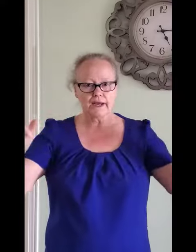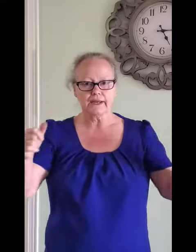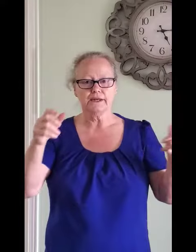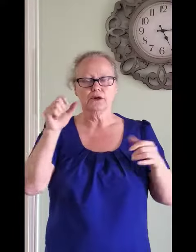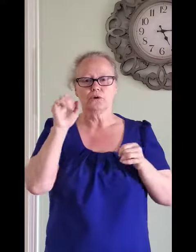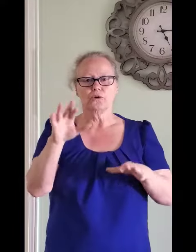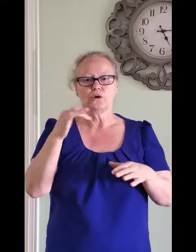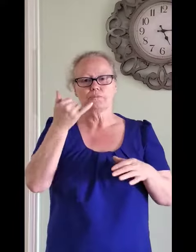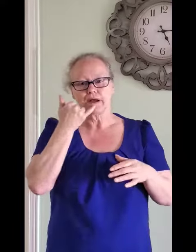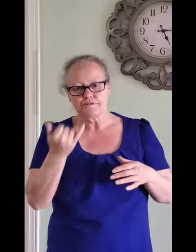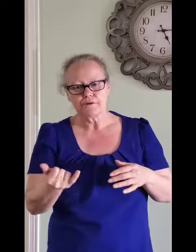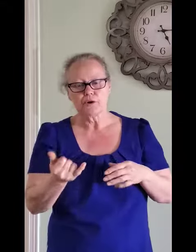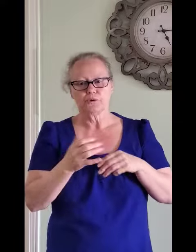or by phone.